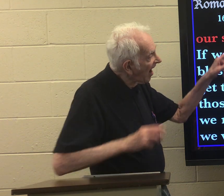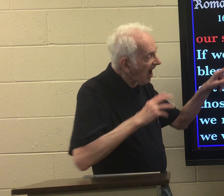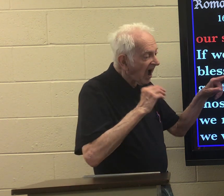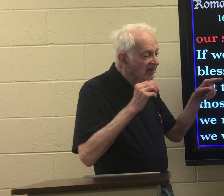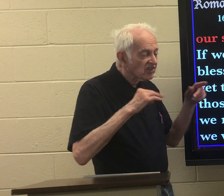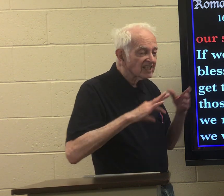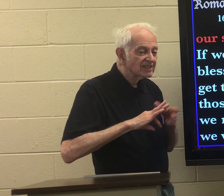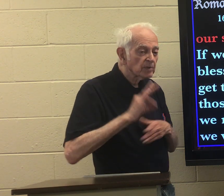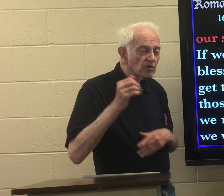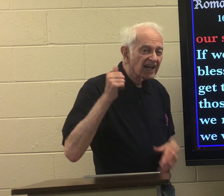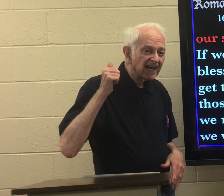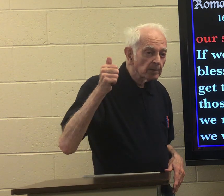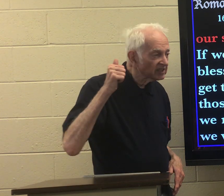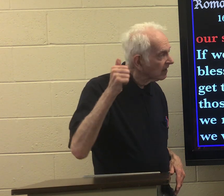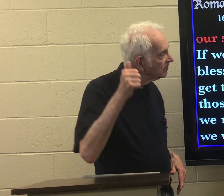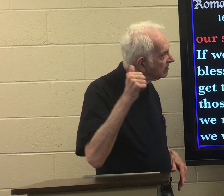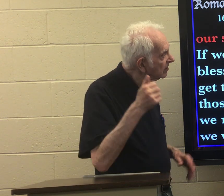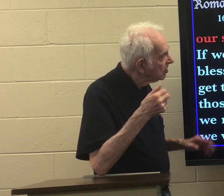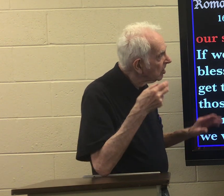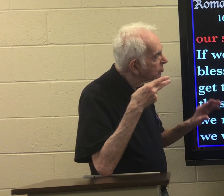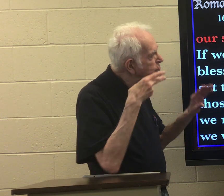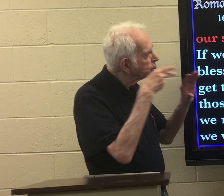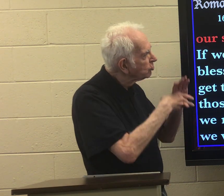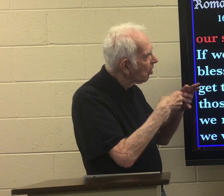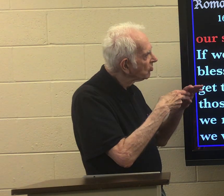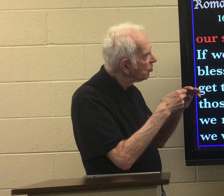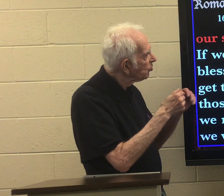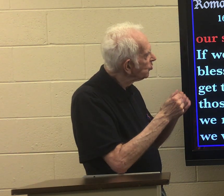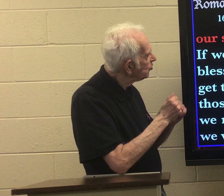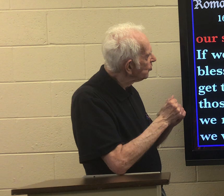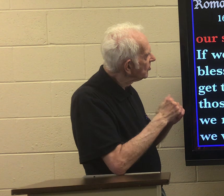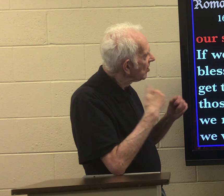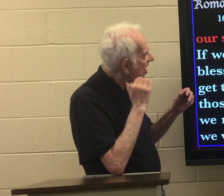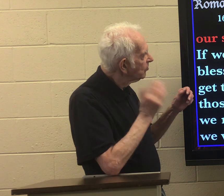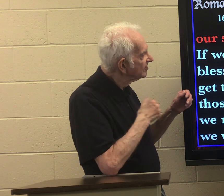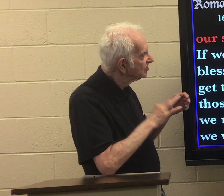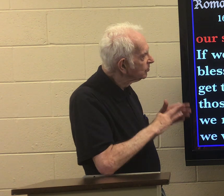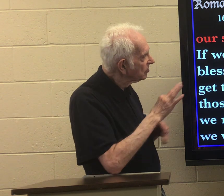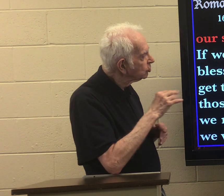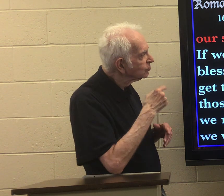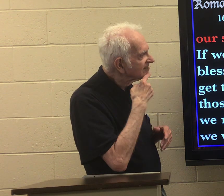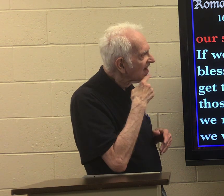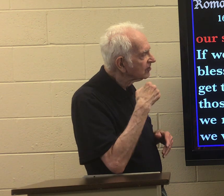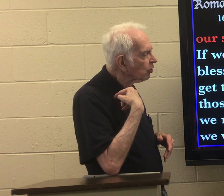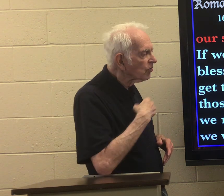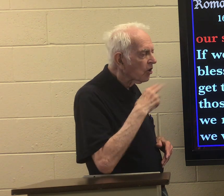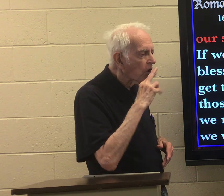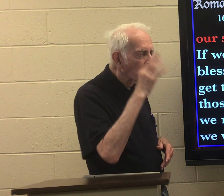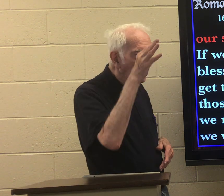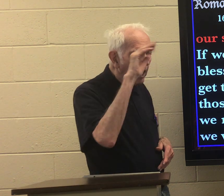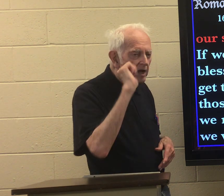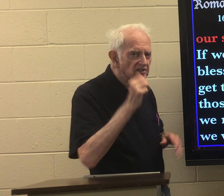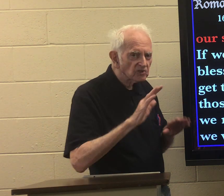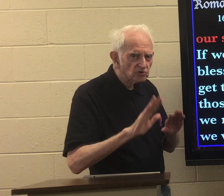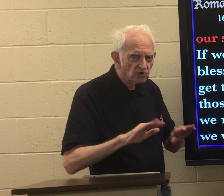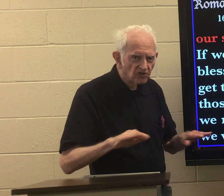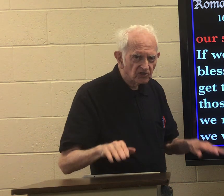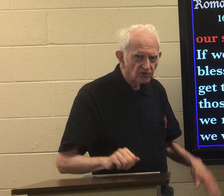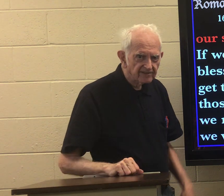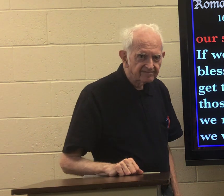and the spirit himself joins with our spirits to say that we are God's children